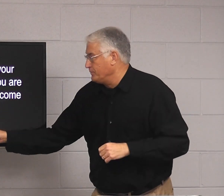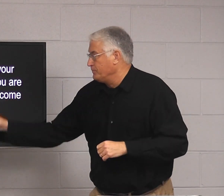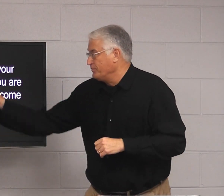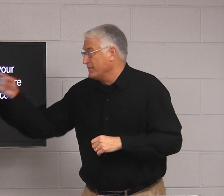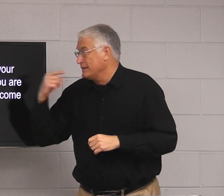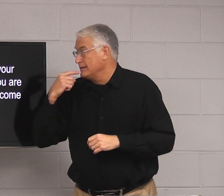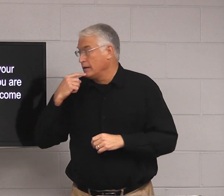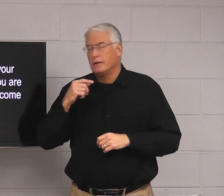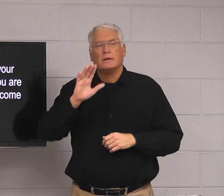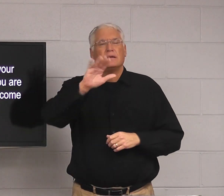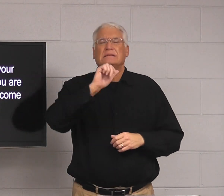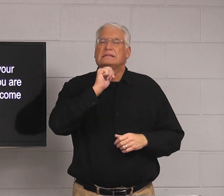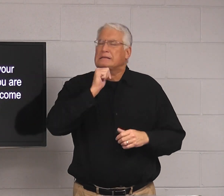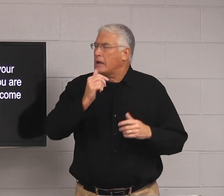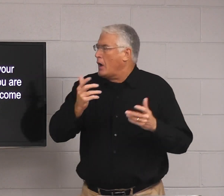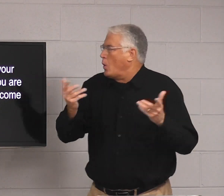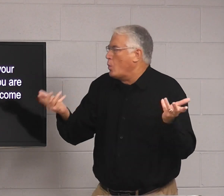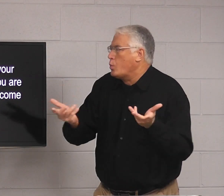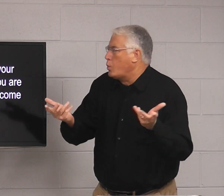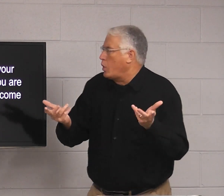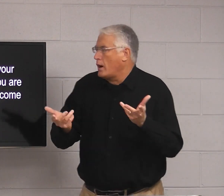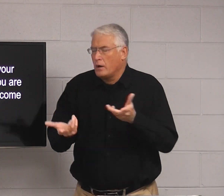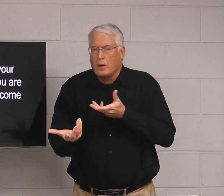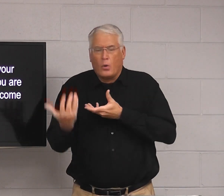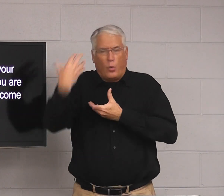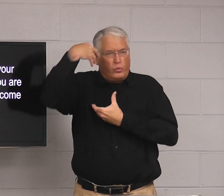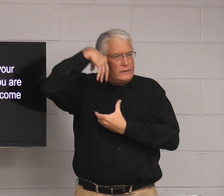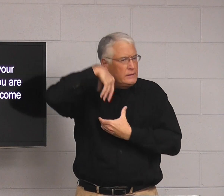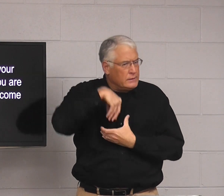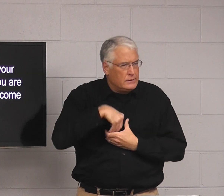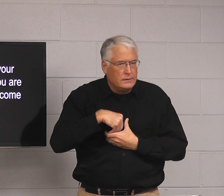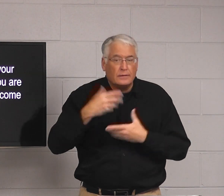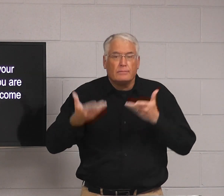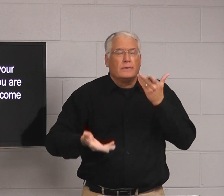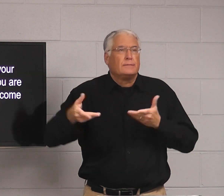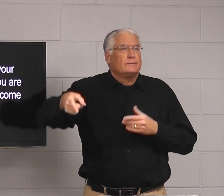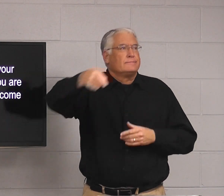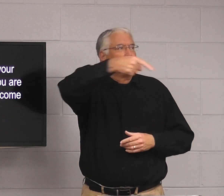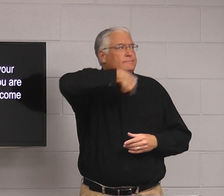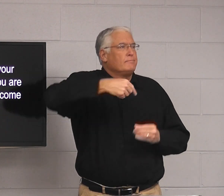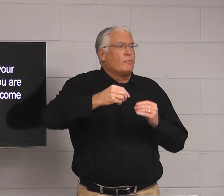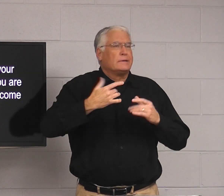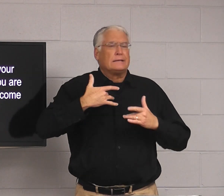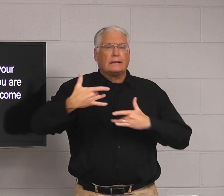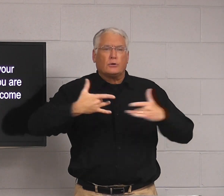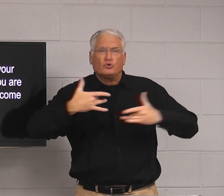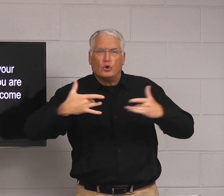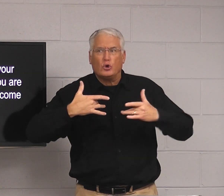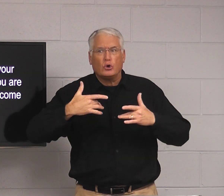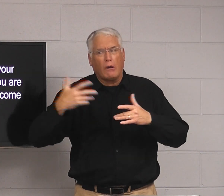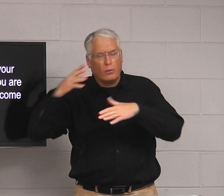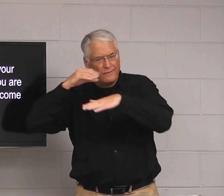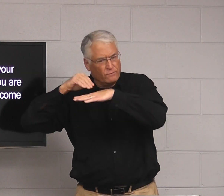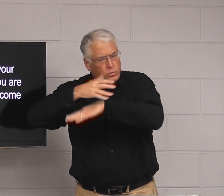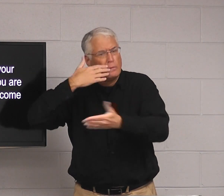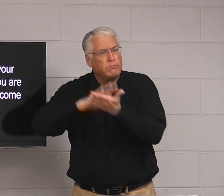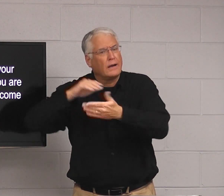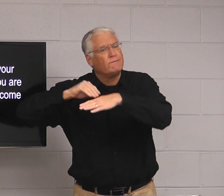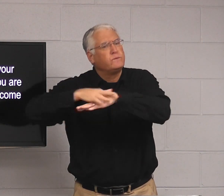So from Matthew 11, 15, it says, It's not what goes into your mouth. So some of you are a little concerned.